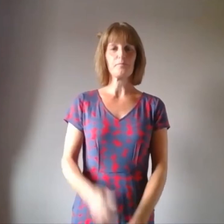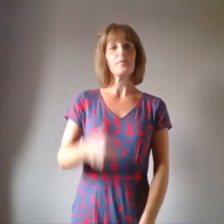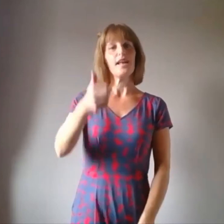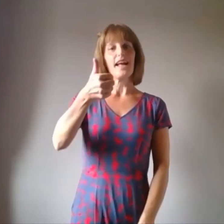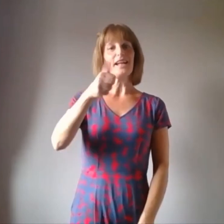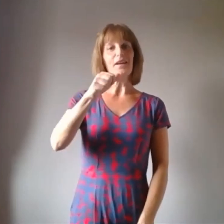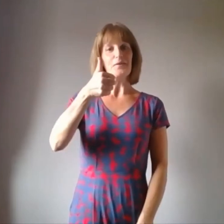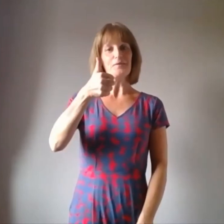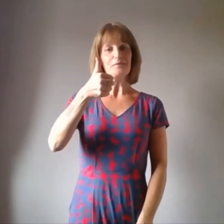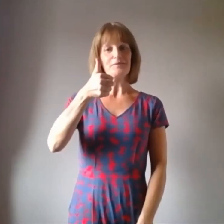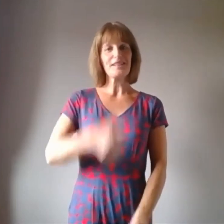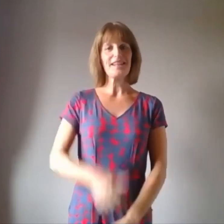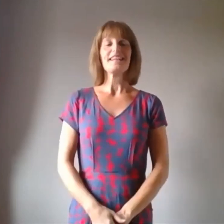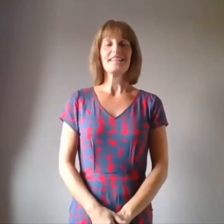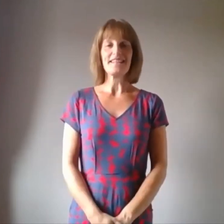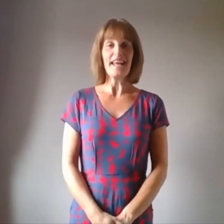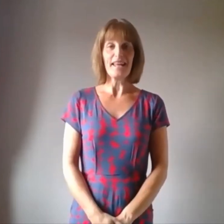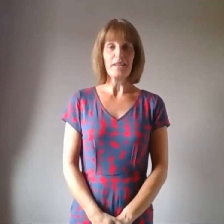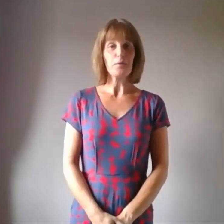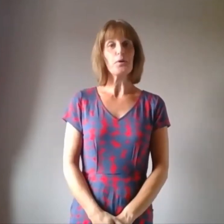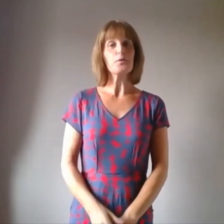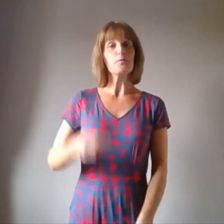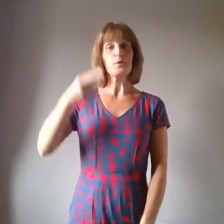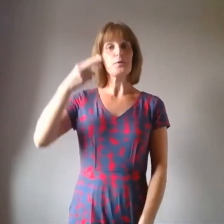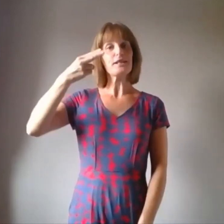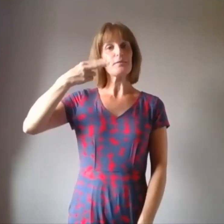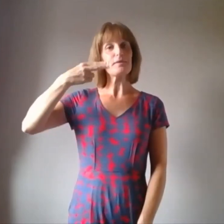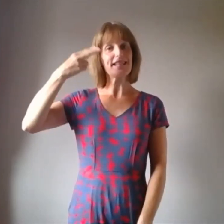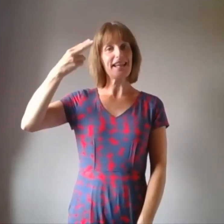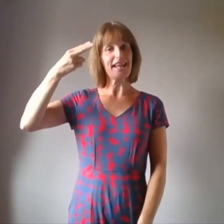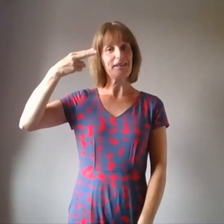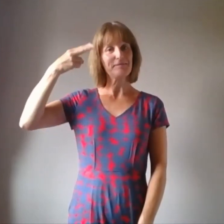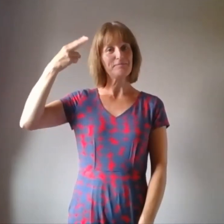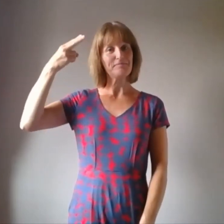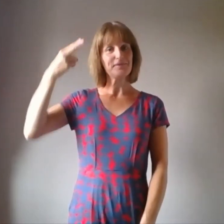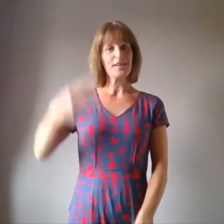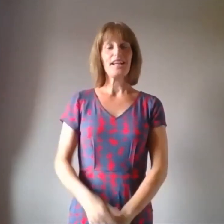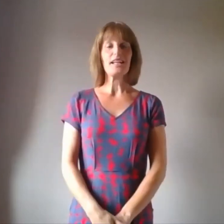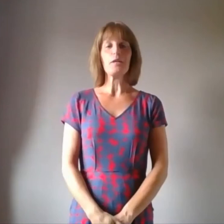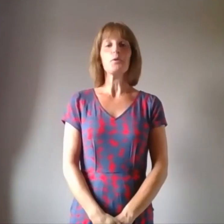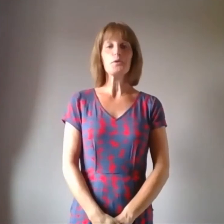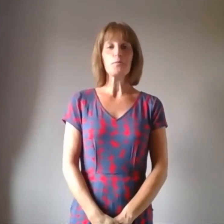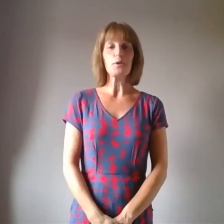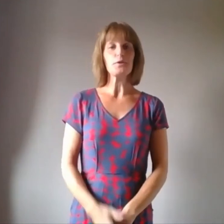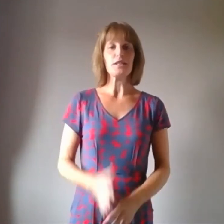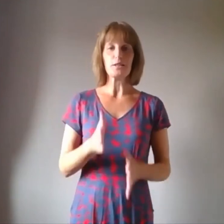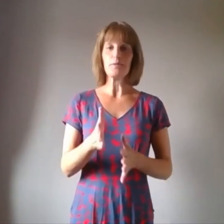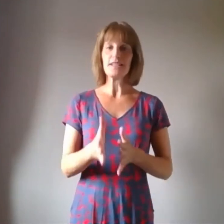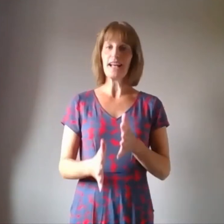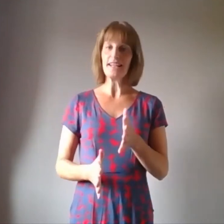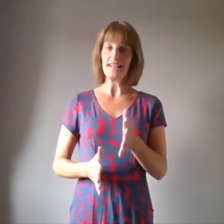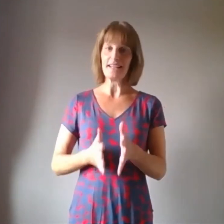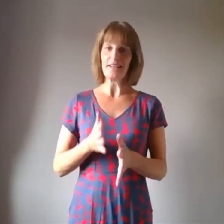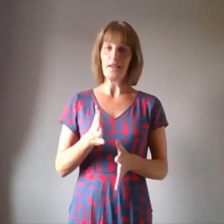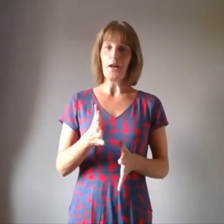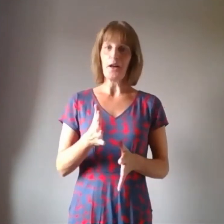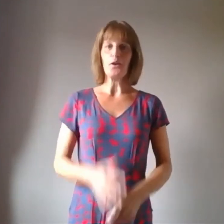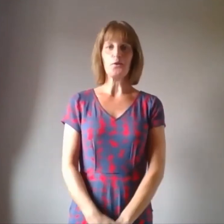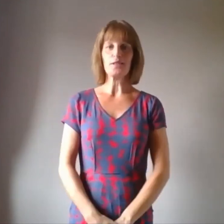Hello. Today we're going to be doing some singing and I'm going to be using some signing alongside